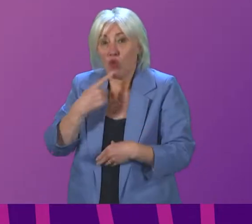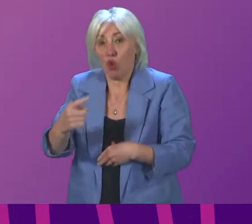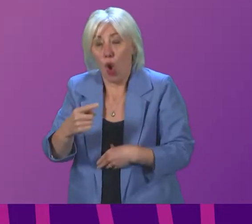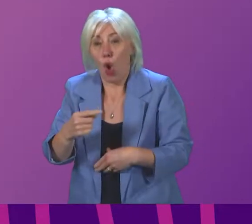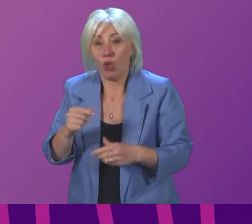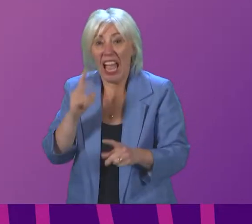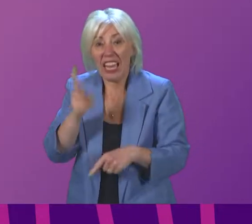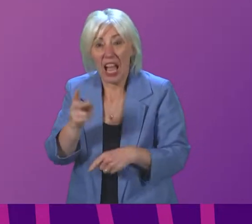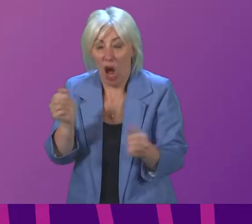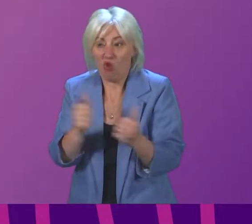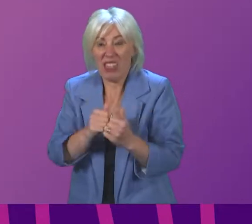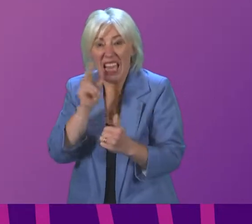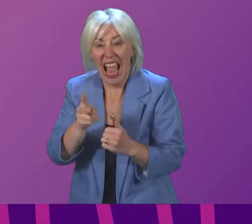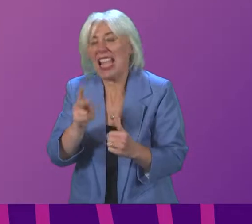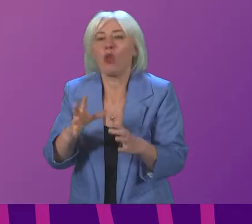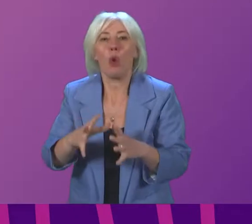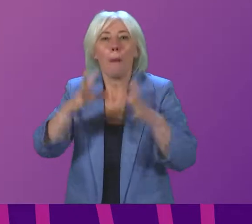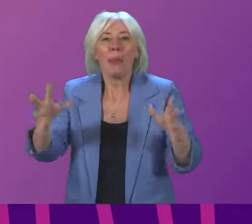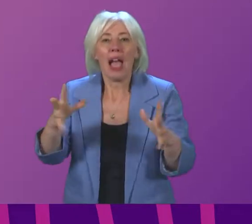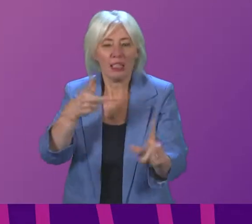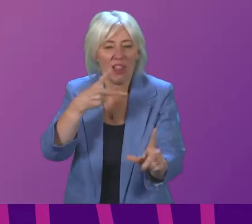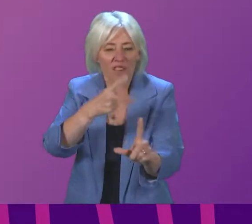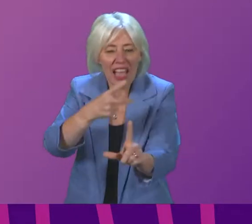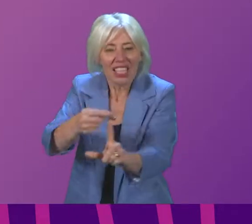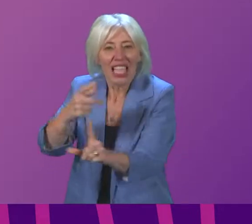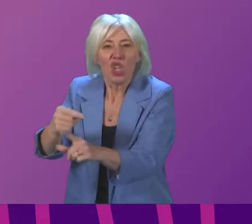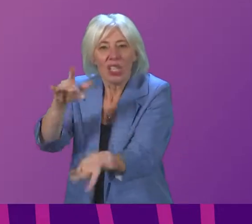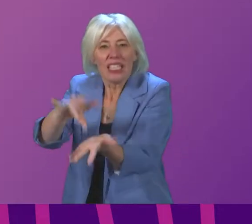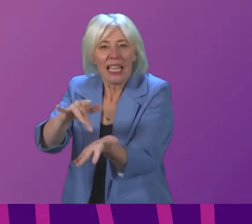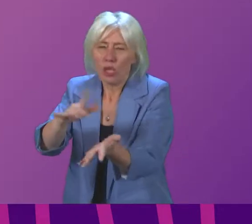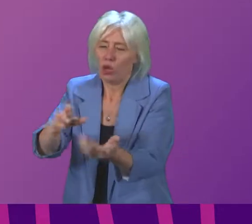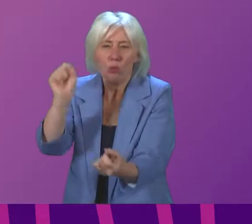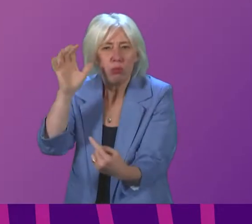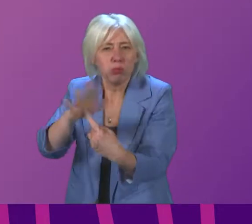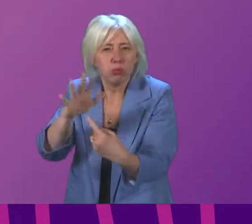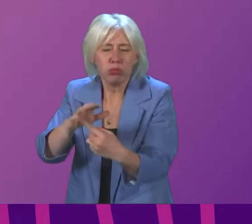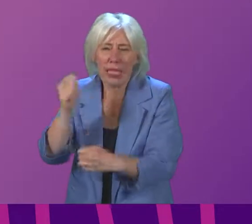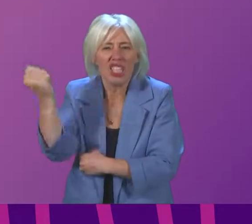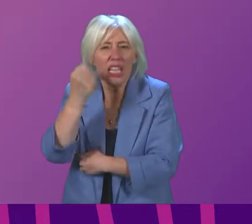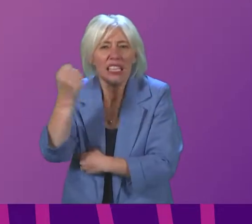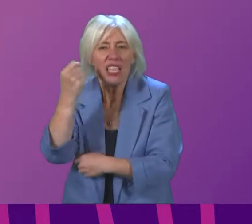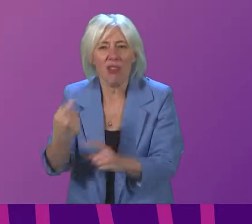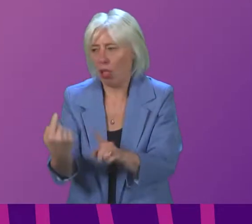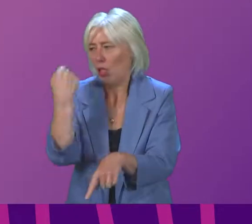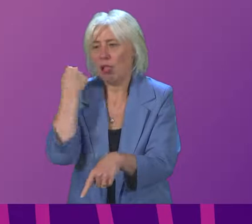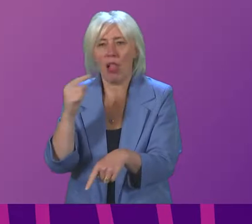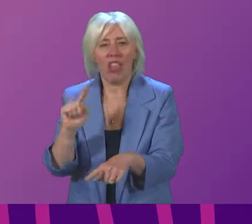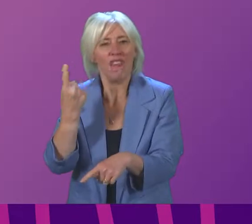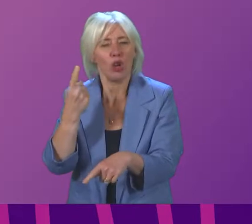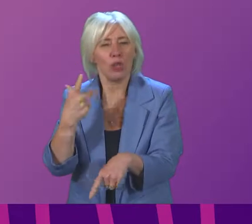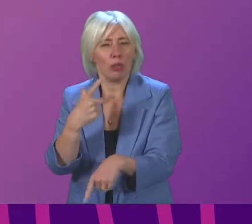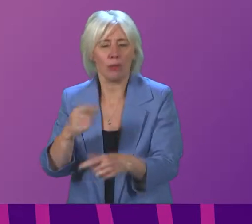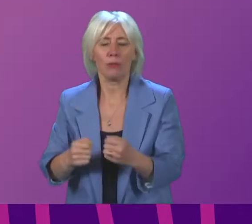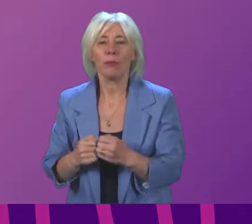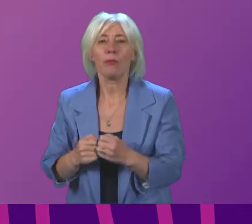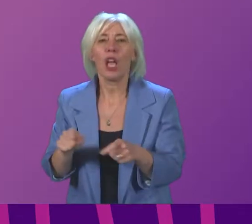mass vaccination centres that were so crucial and successful in the original rollout of the vaccine? My